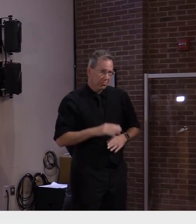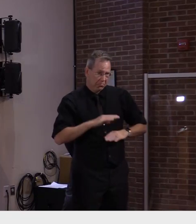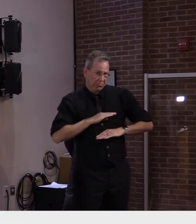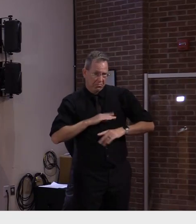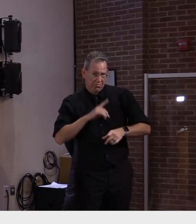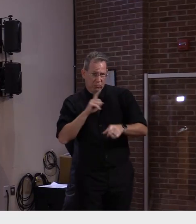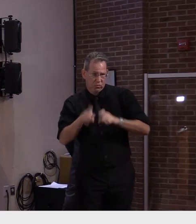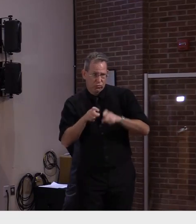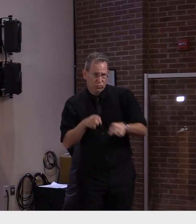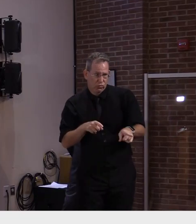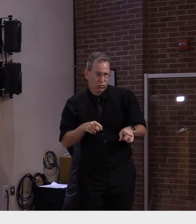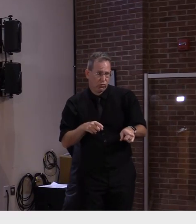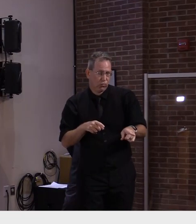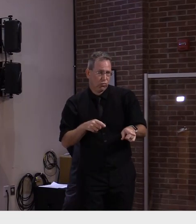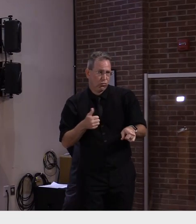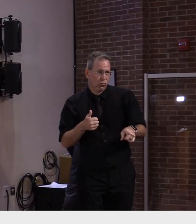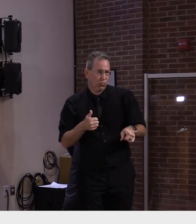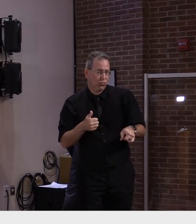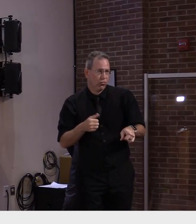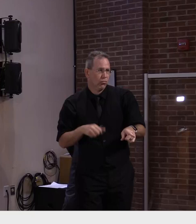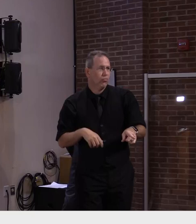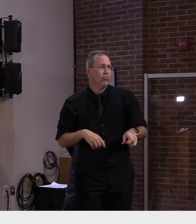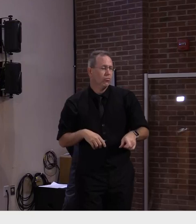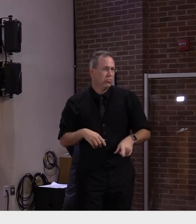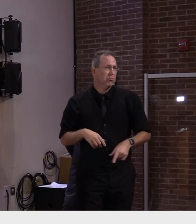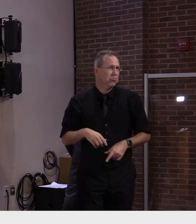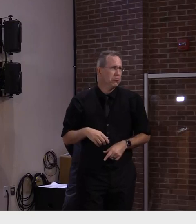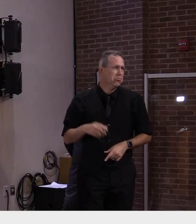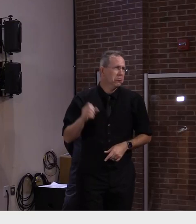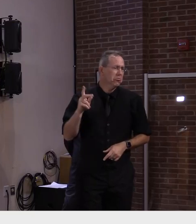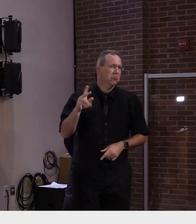Thank you very much. Thank you.